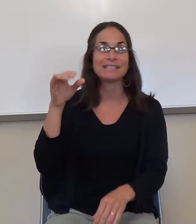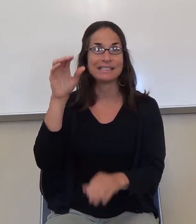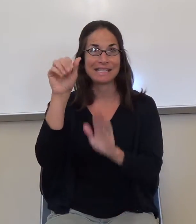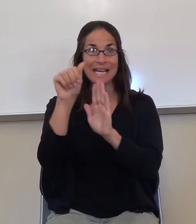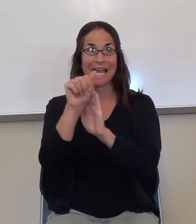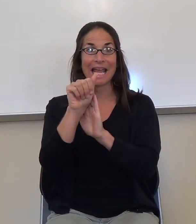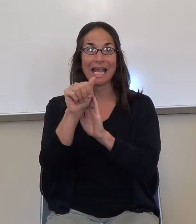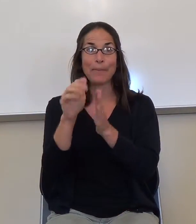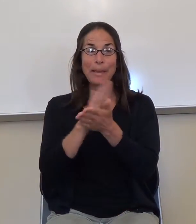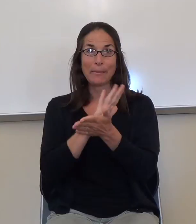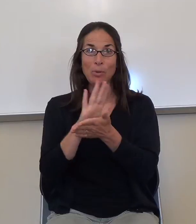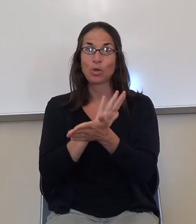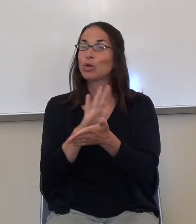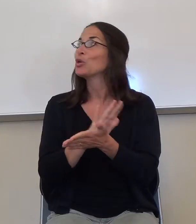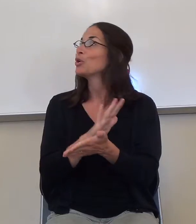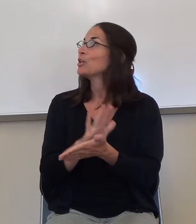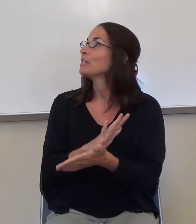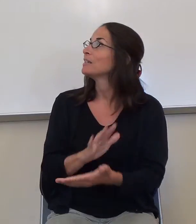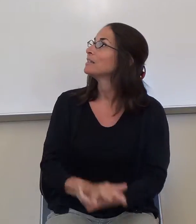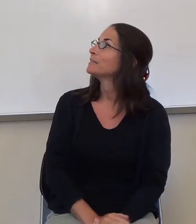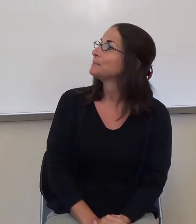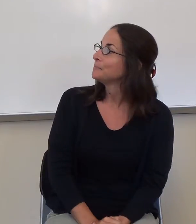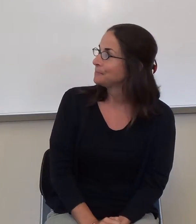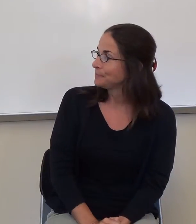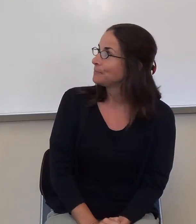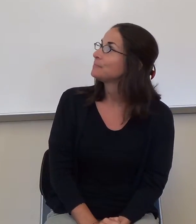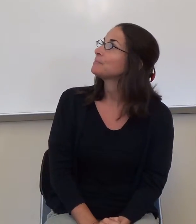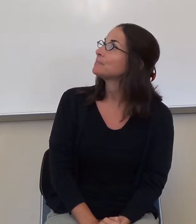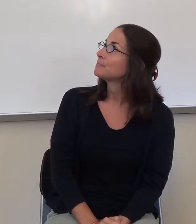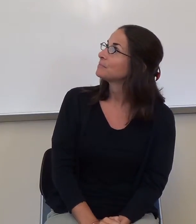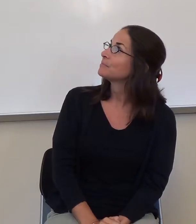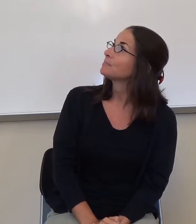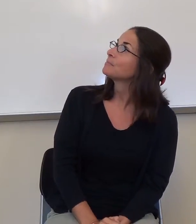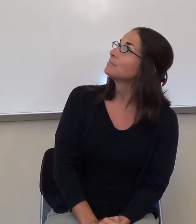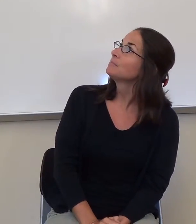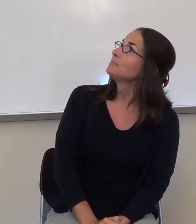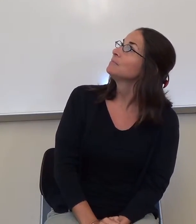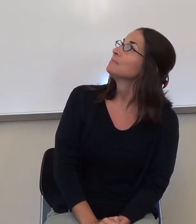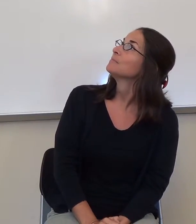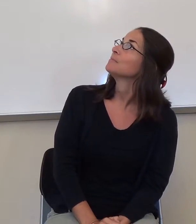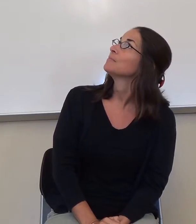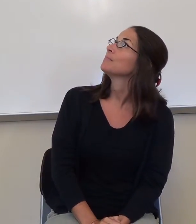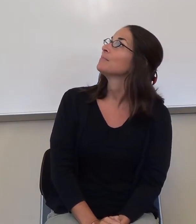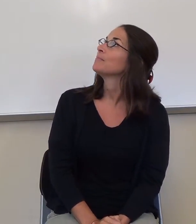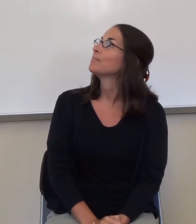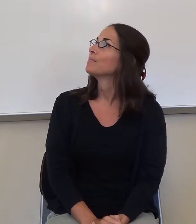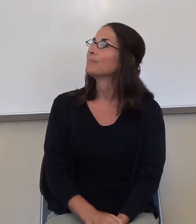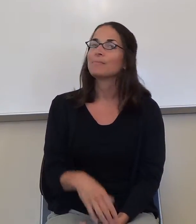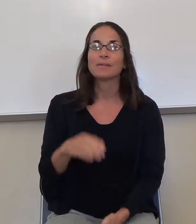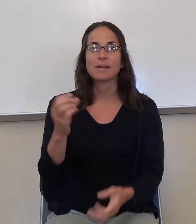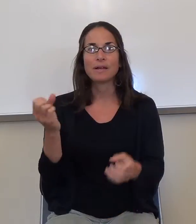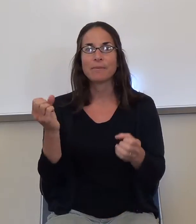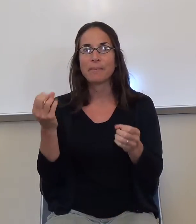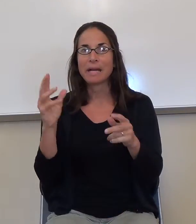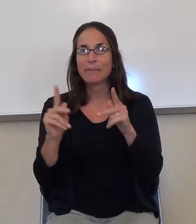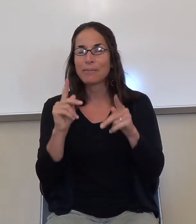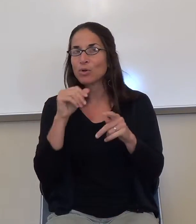here's the other thing, that I find that a lot of people, when I say that, a lot of people don't understand. Why